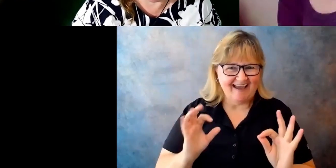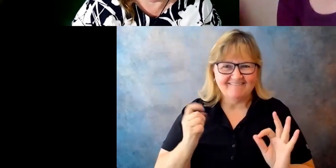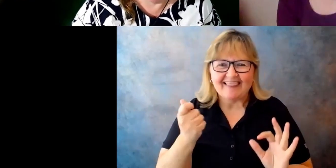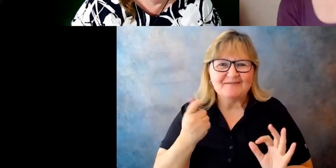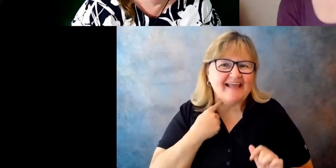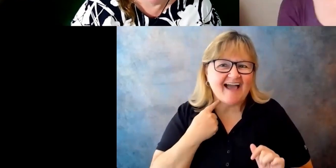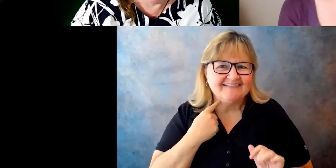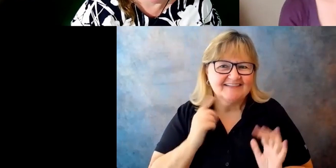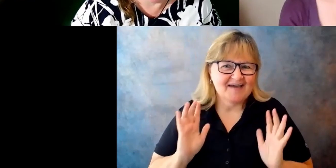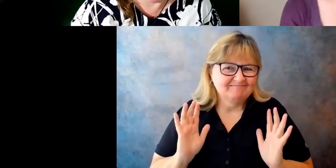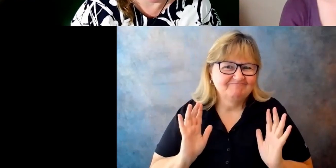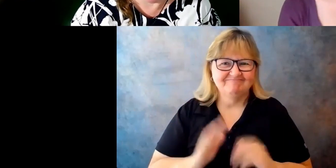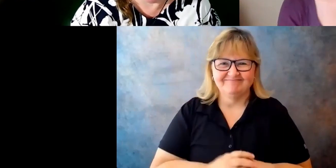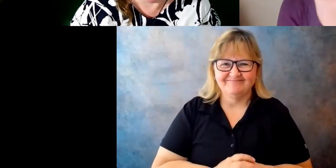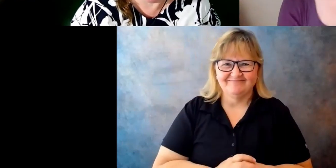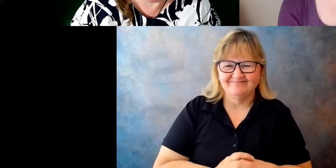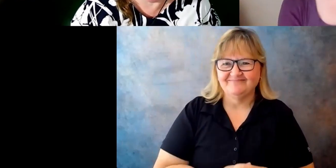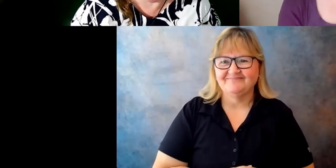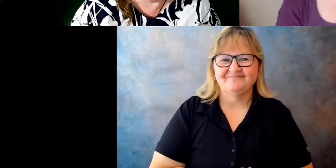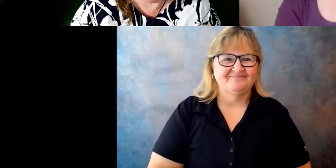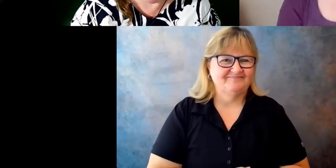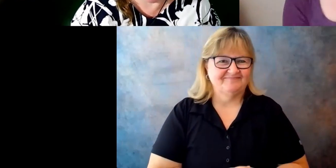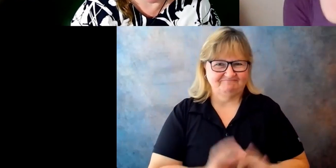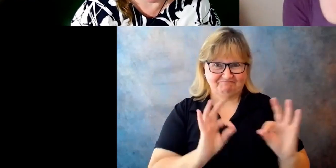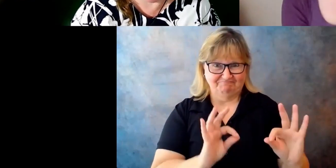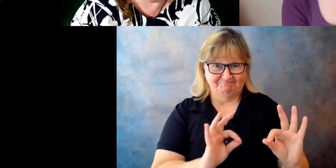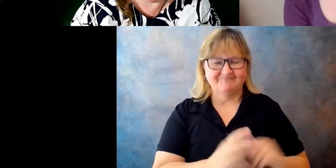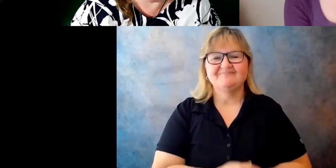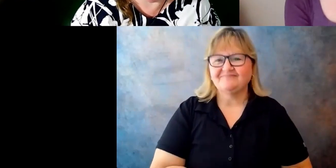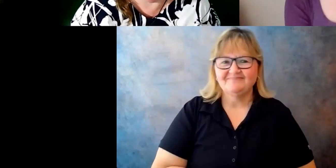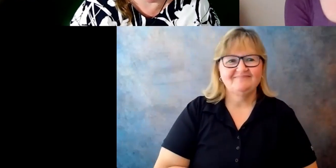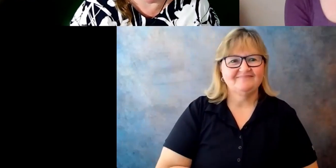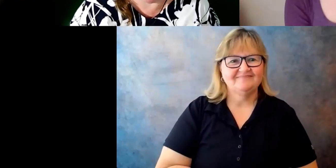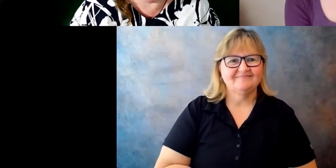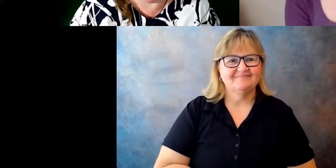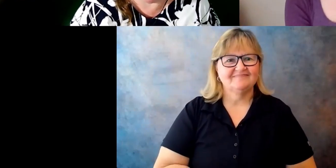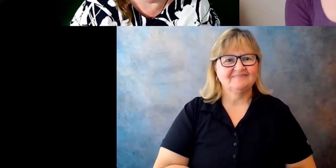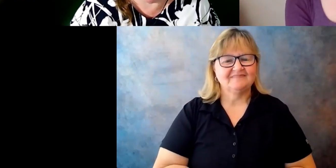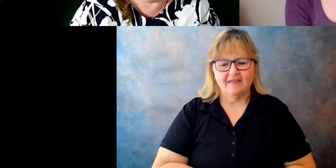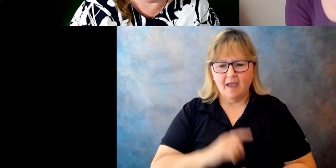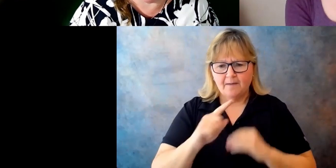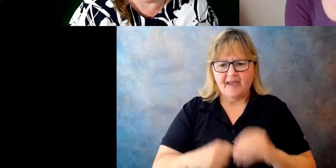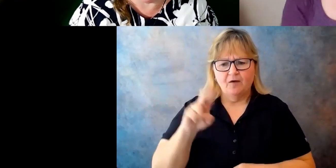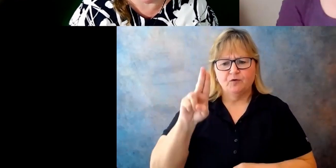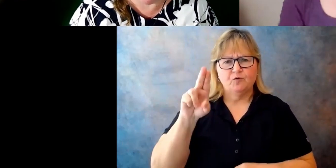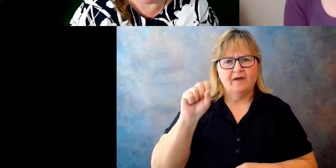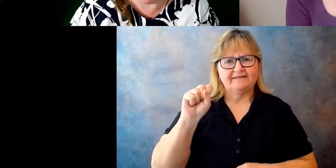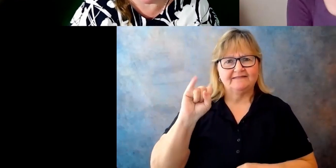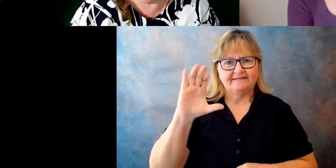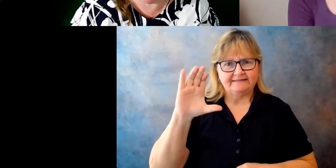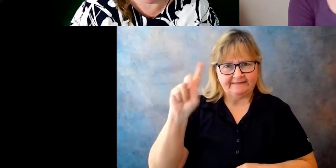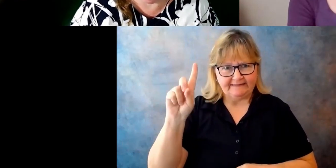Okay. Delightful. Thank you. So about UCEDD, we're about a 30-year-old